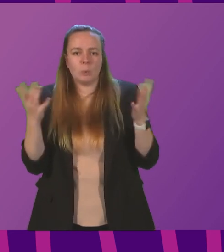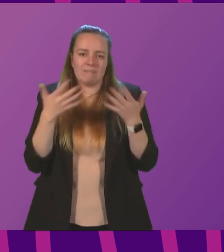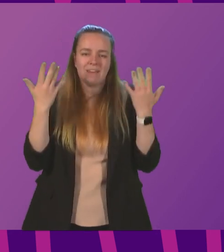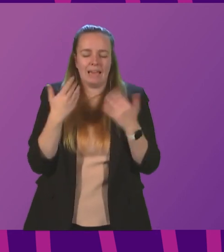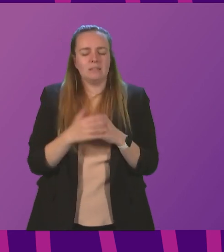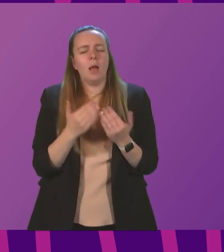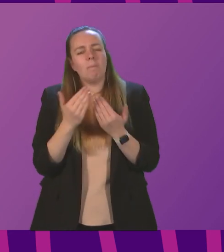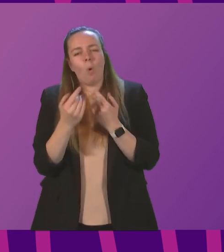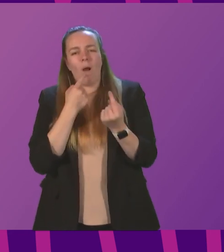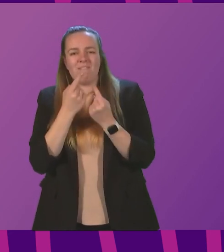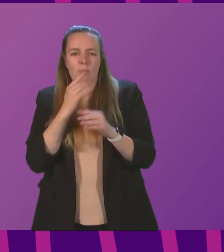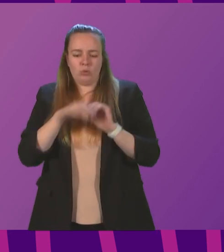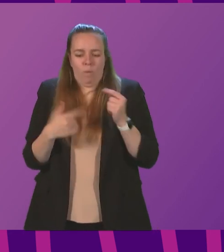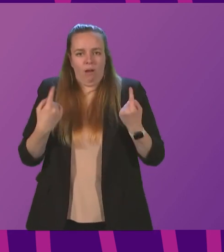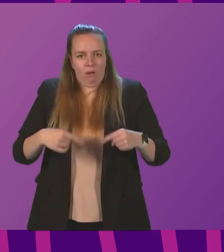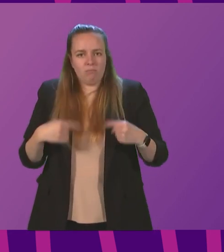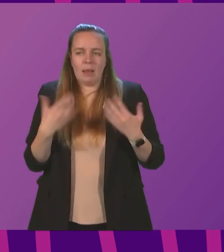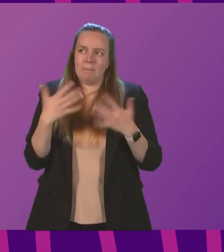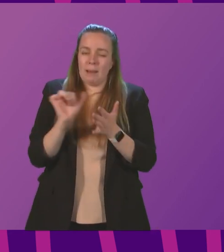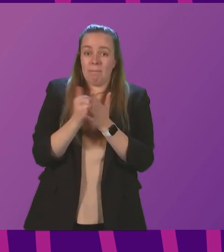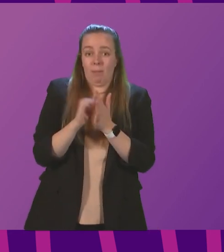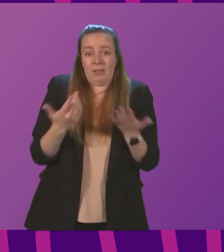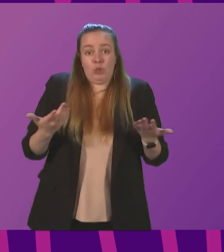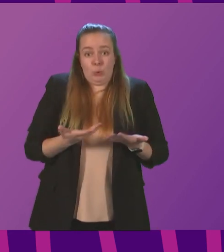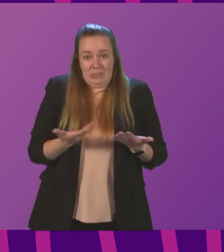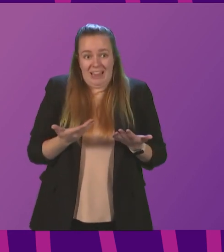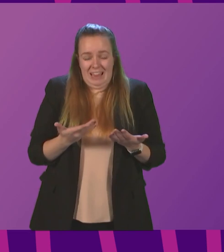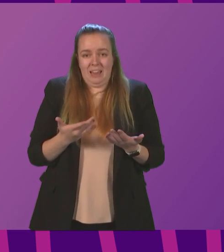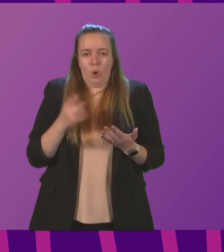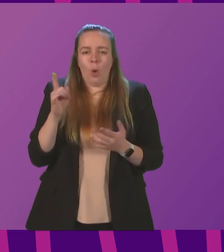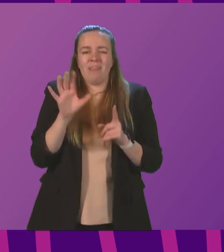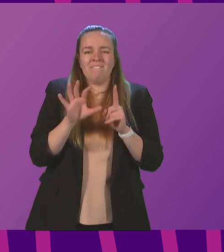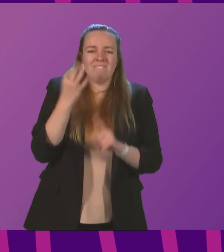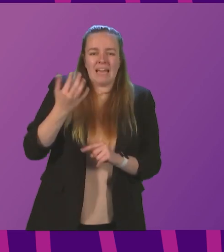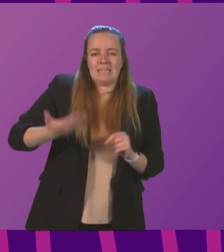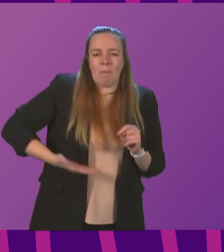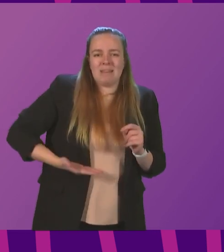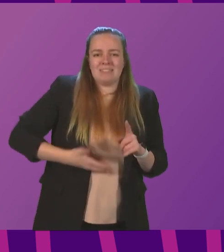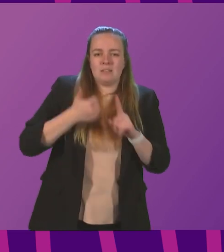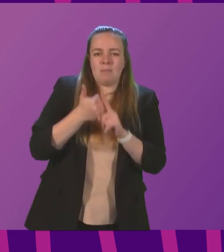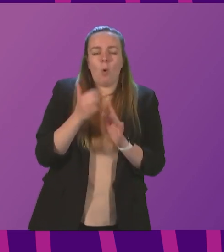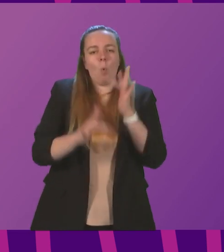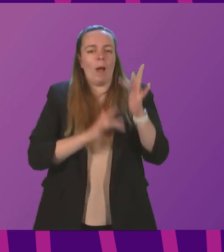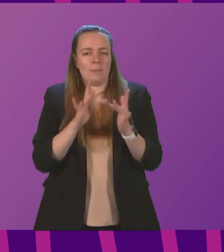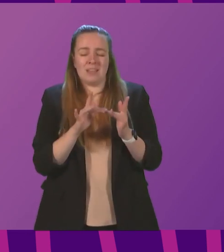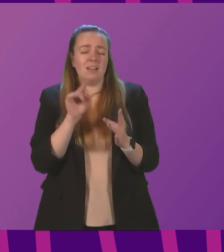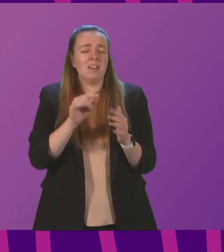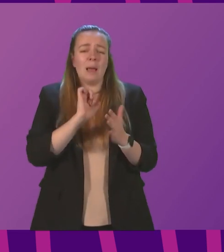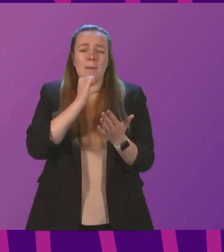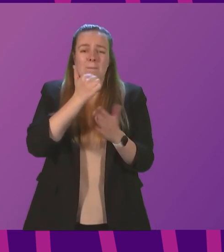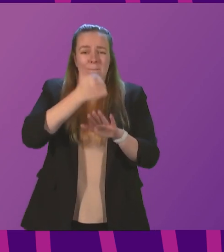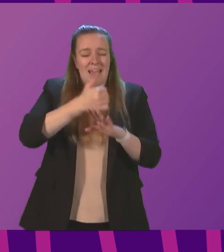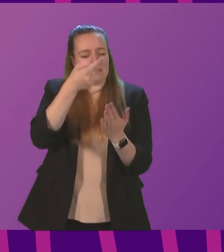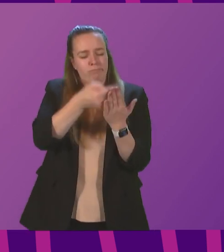More information on eligibility has been published today on the Find Business Support website. All of these basic mitigation